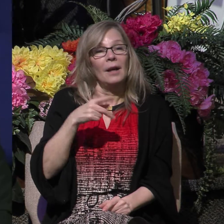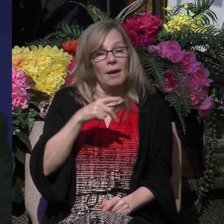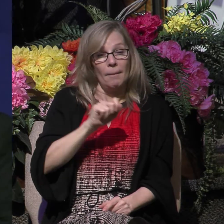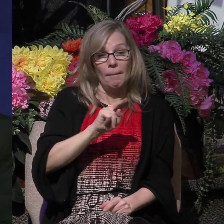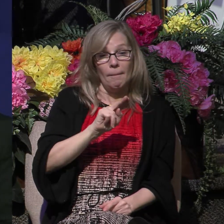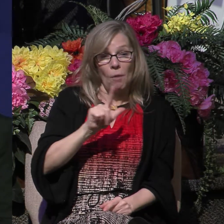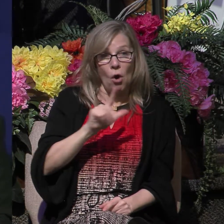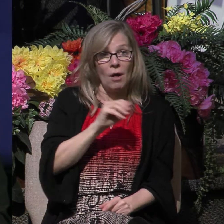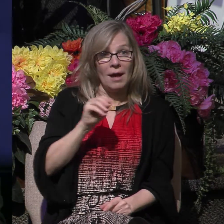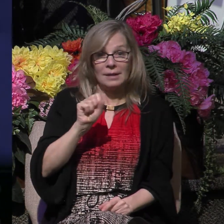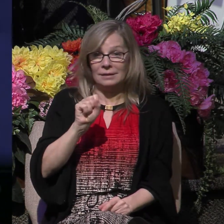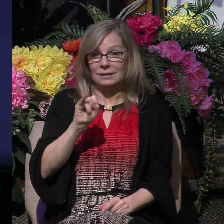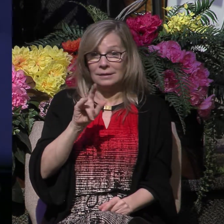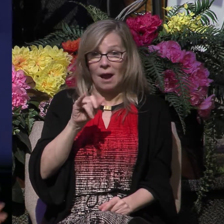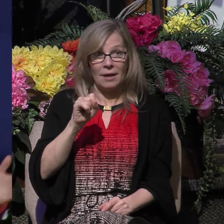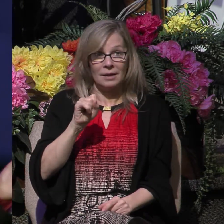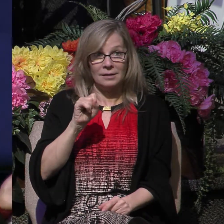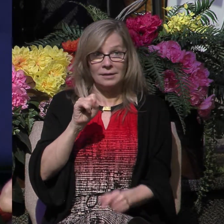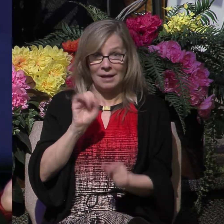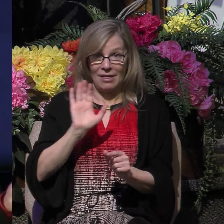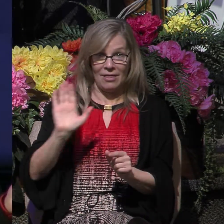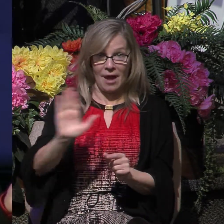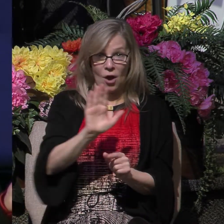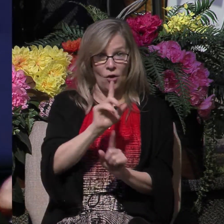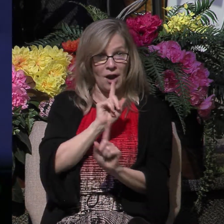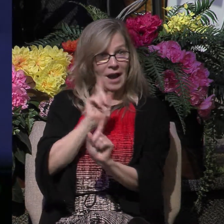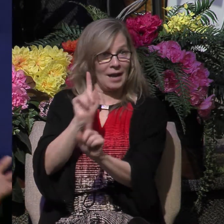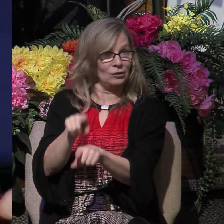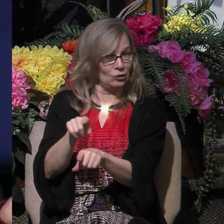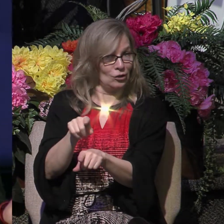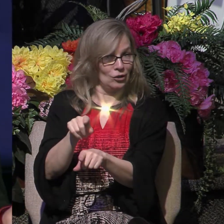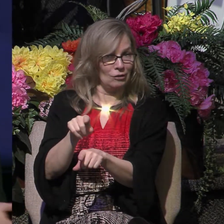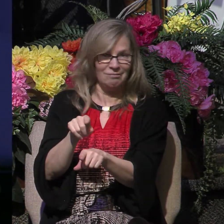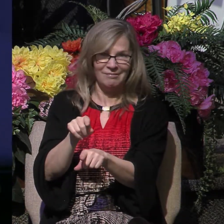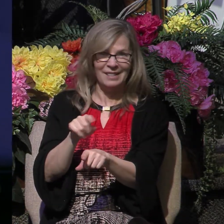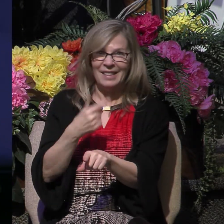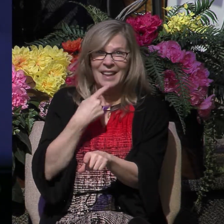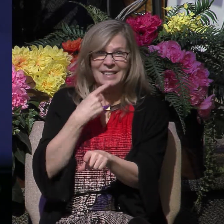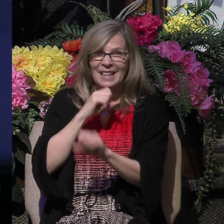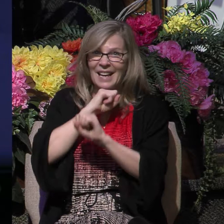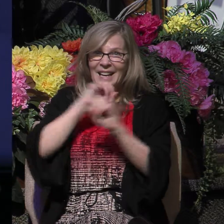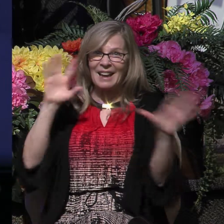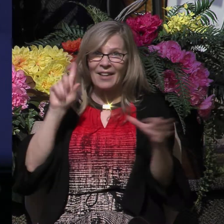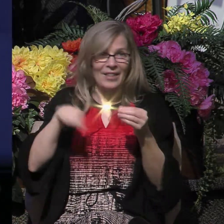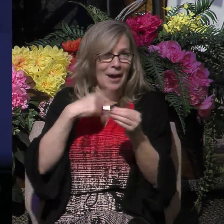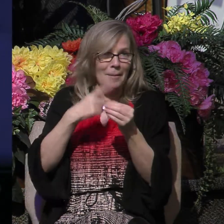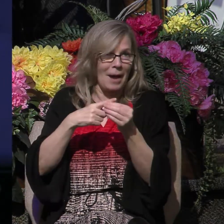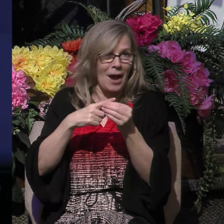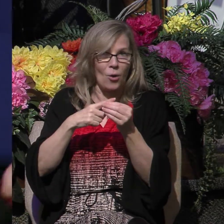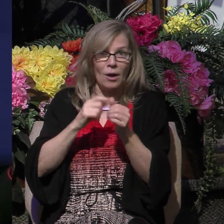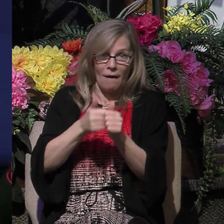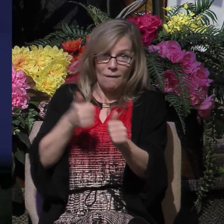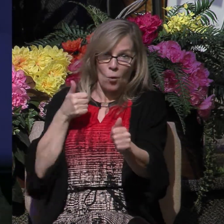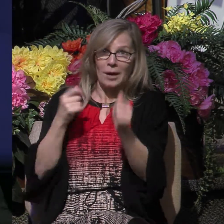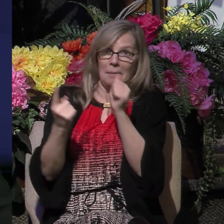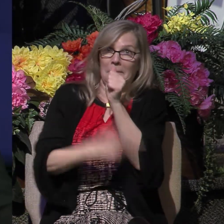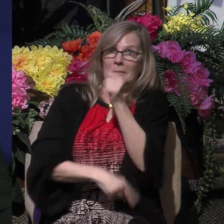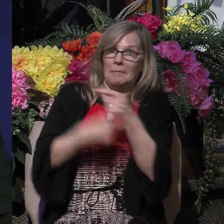and Silas say nothing about being saved from human punishment. If that's what he was asking, why don't they answer it that way? But they didn't. They understood exactly what he was